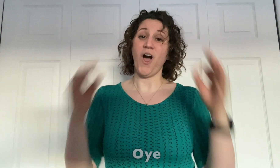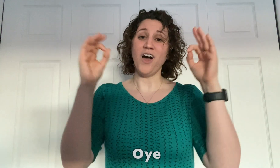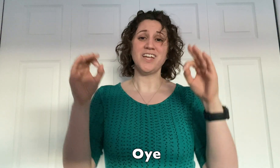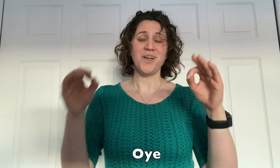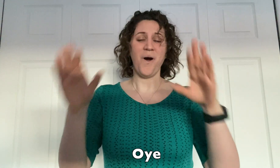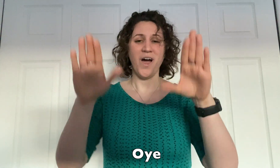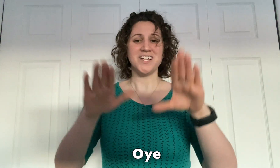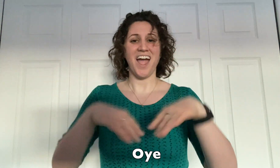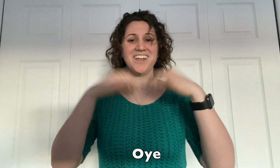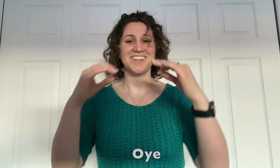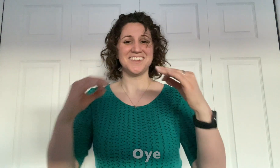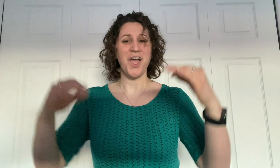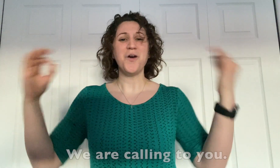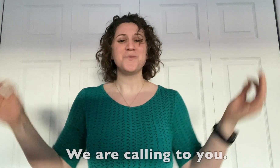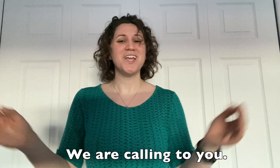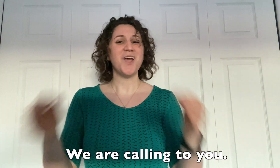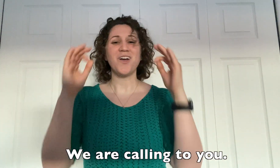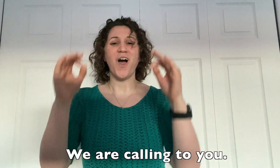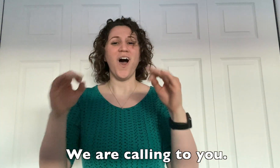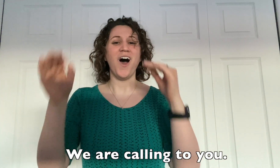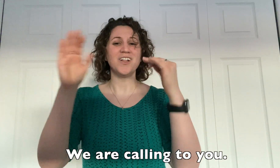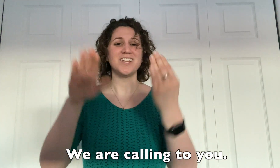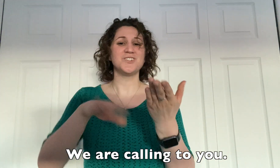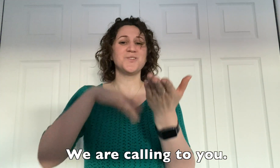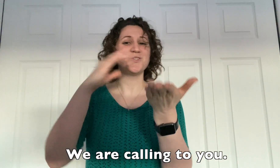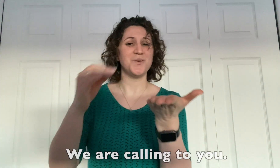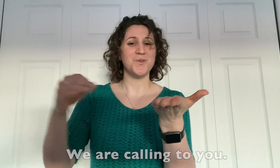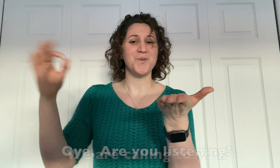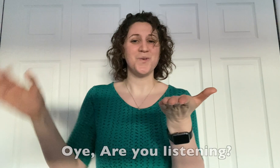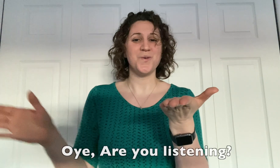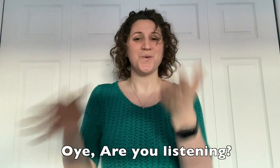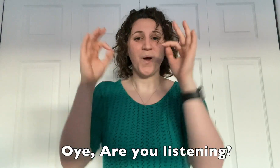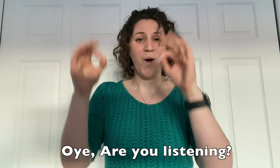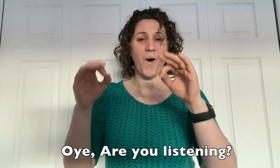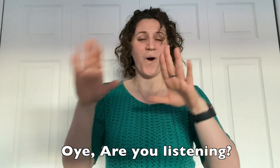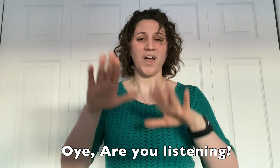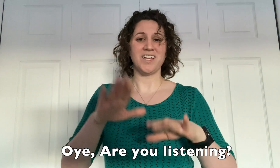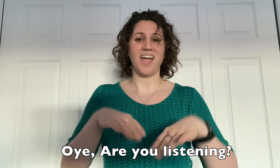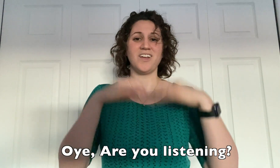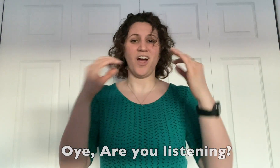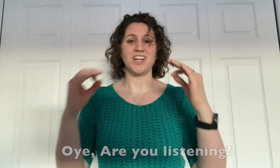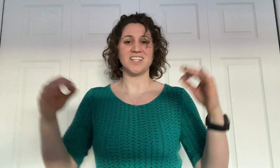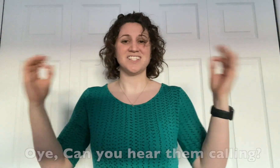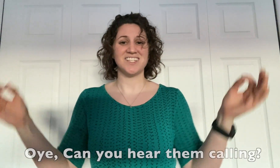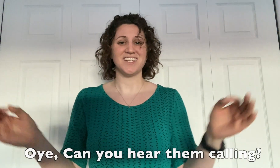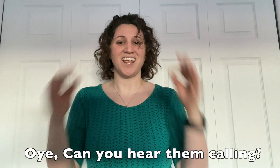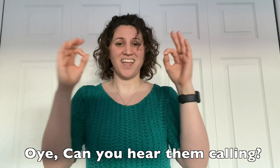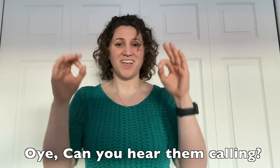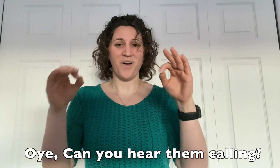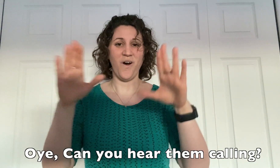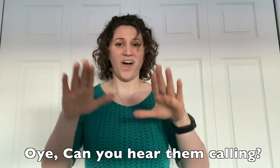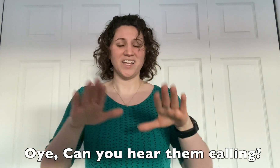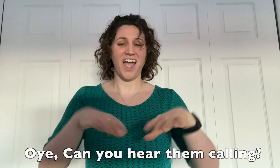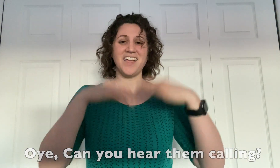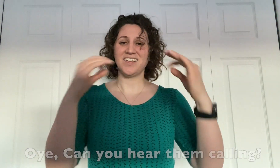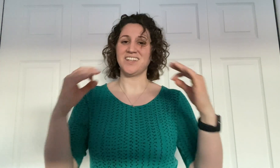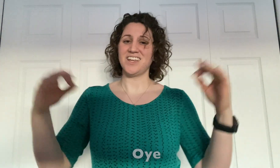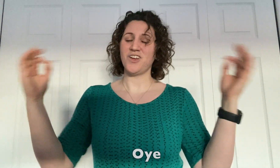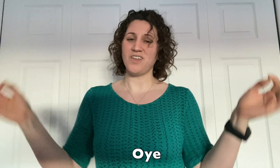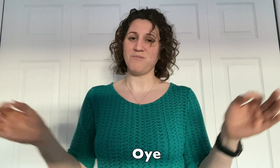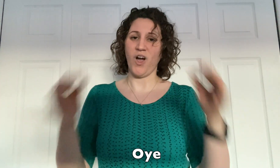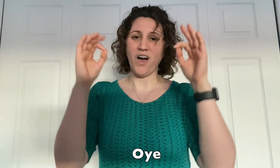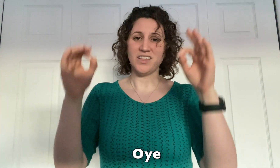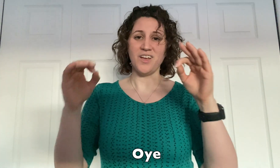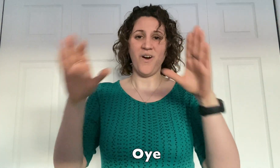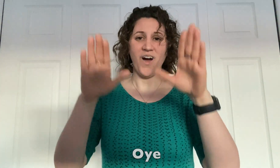hear them calling? Oye, we are calling to you, Oye, are you listening? listening? Can